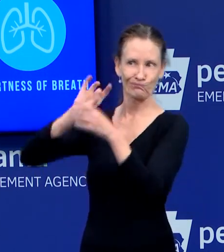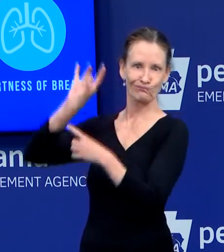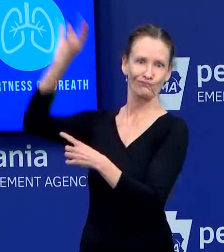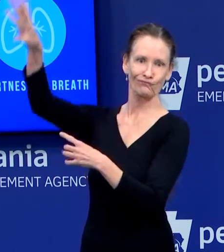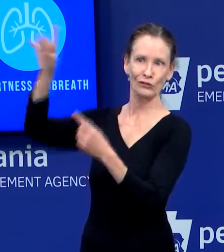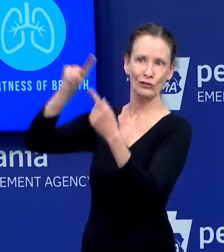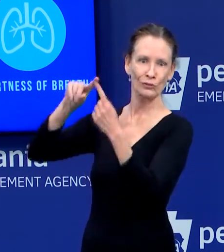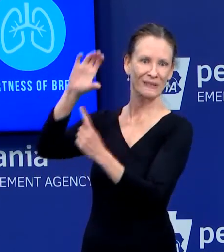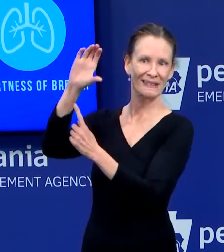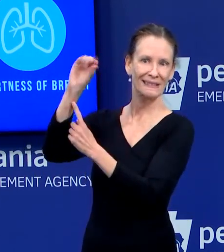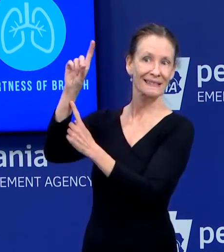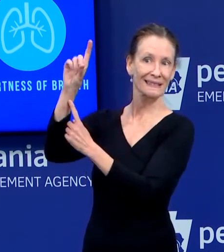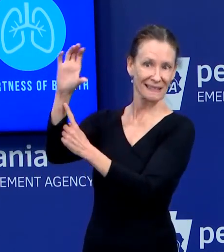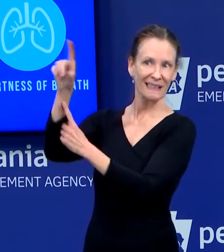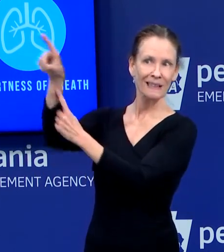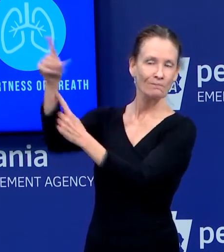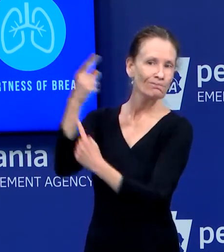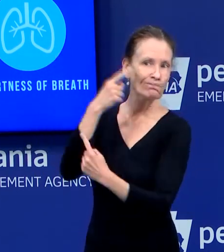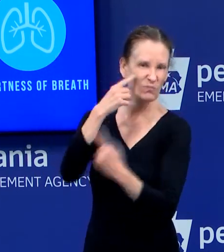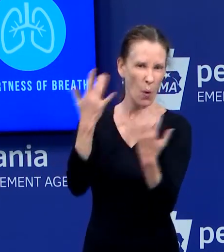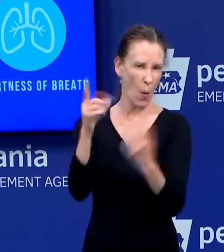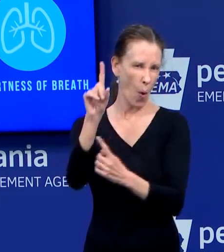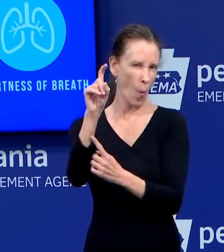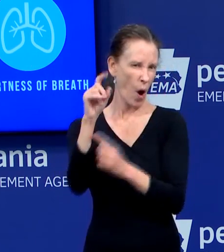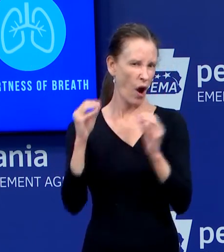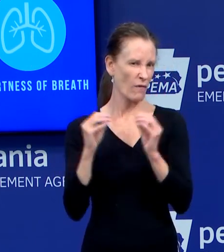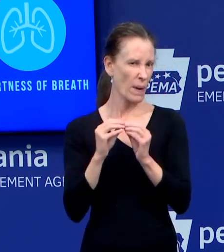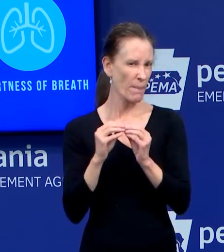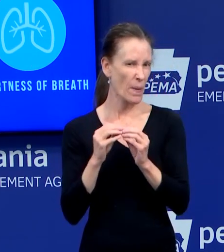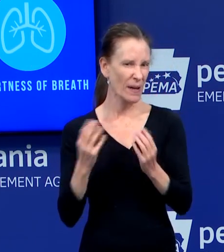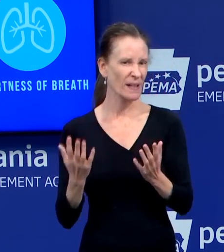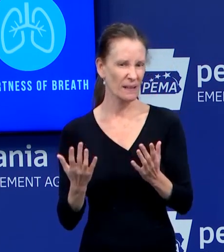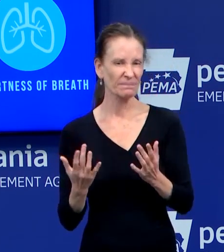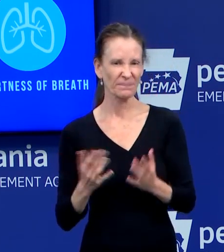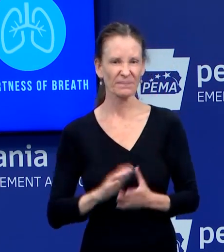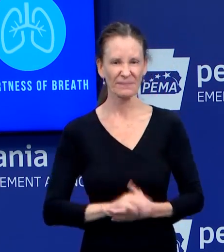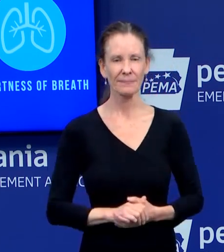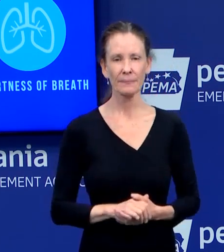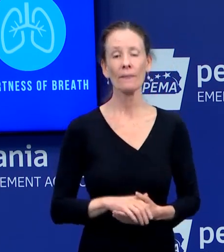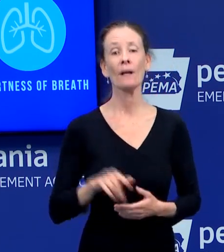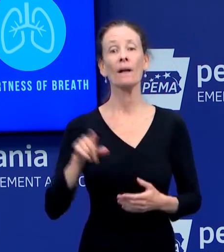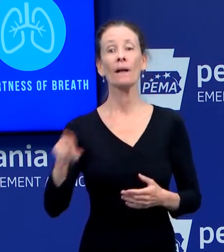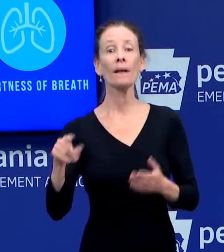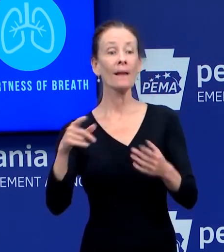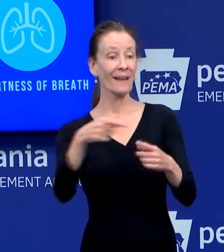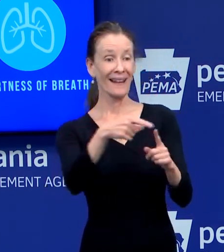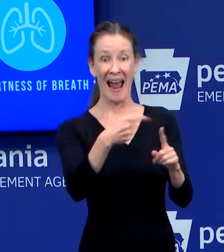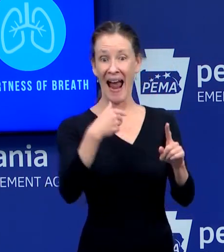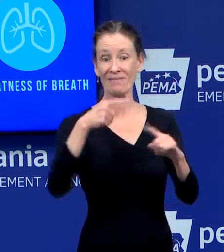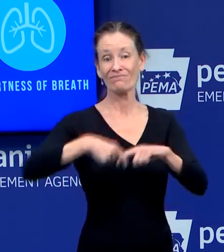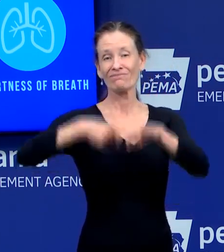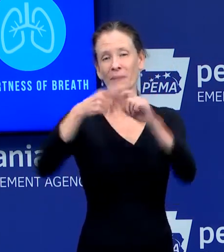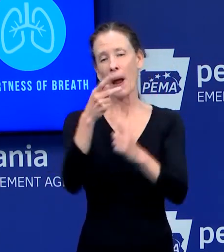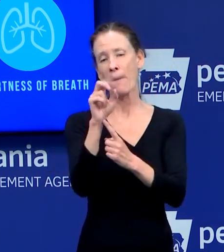So pending means not just at the lab but on the way to the lab. It's an important distinction.